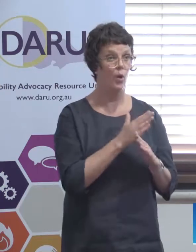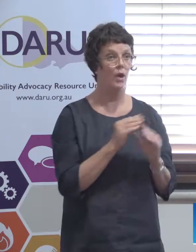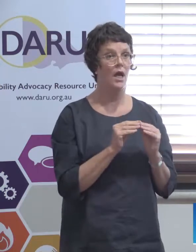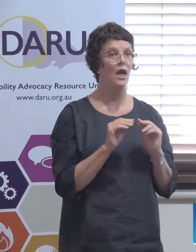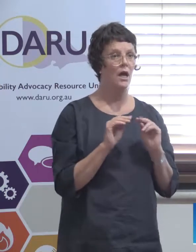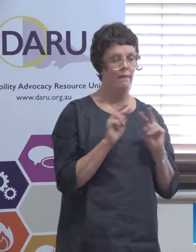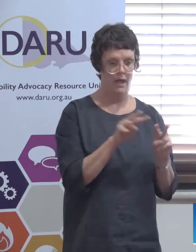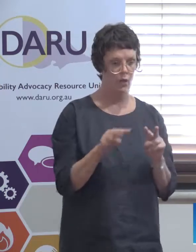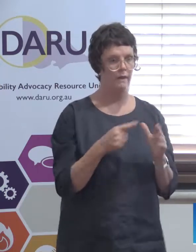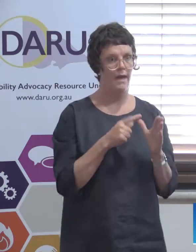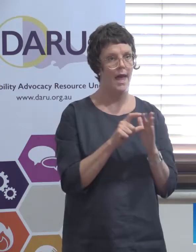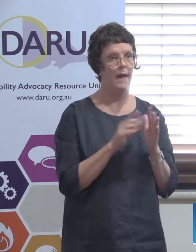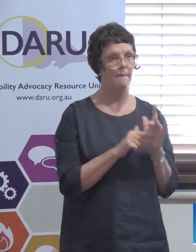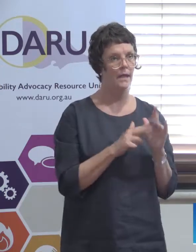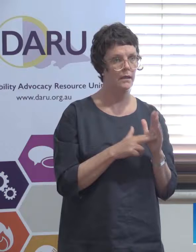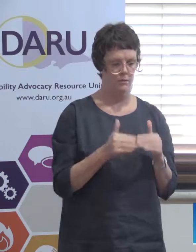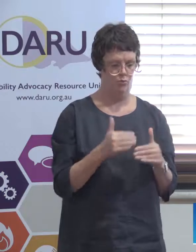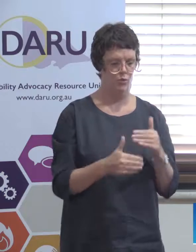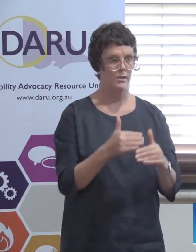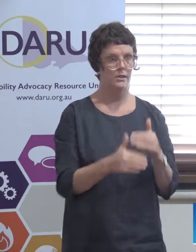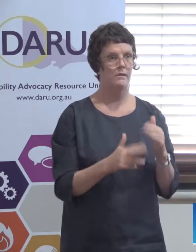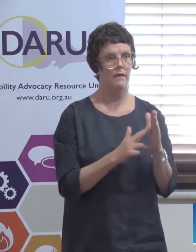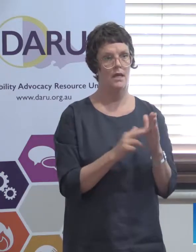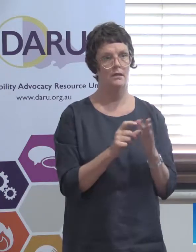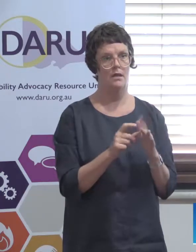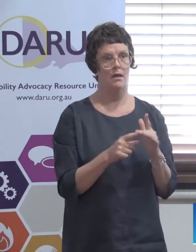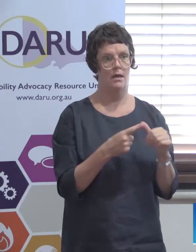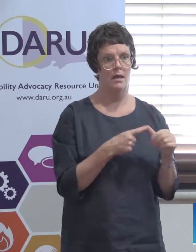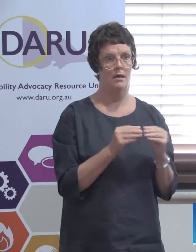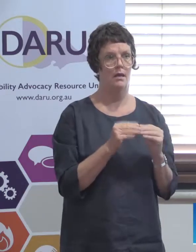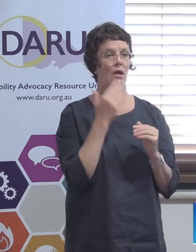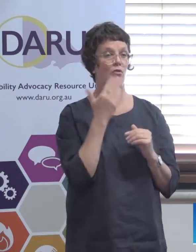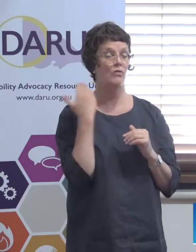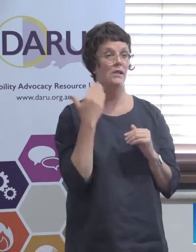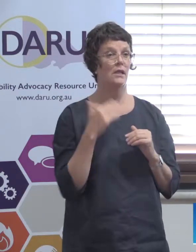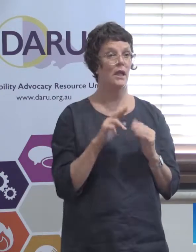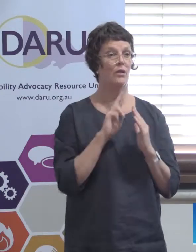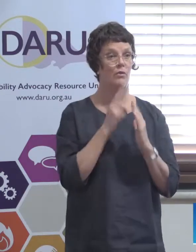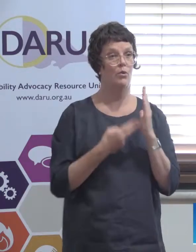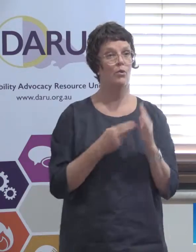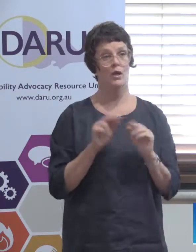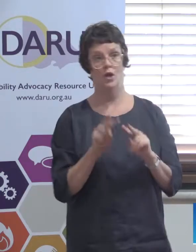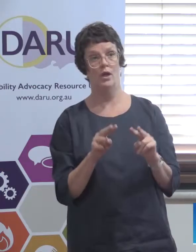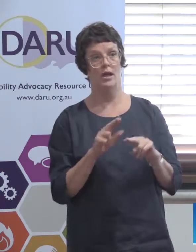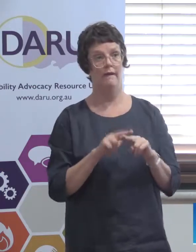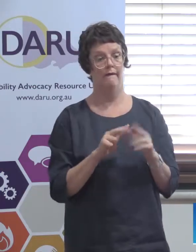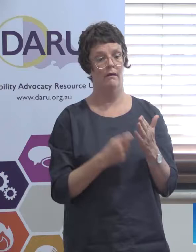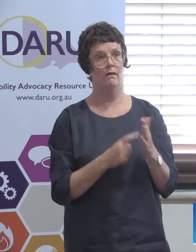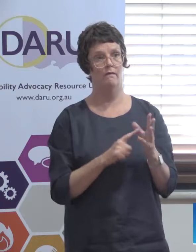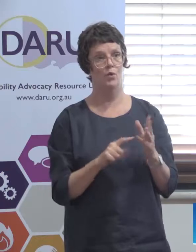administrative processes of the NDIA they've just opened another one actually looking at fraud within the NDIA or yeah